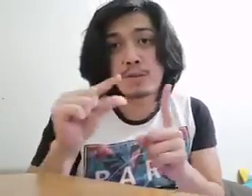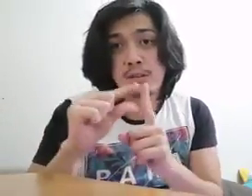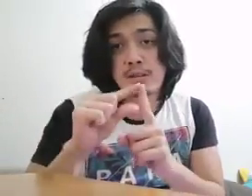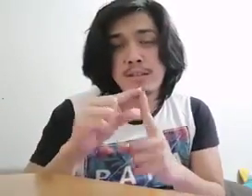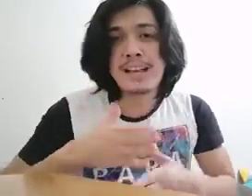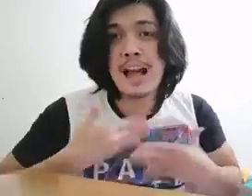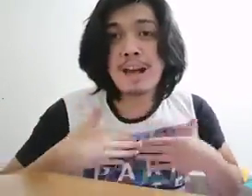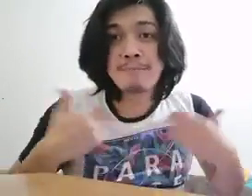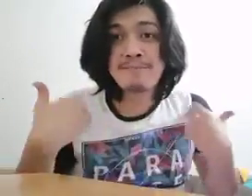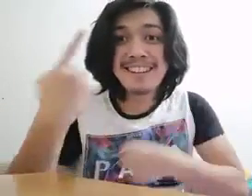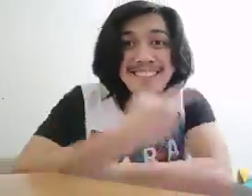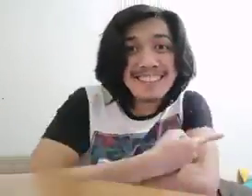Why are that?